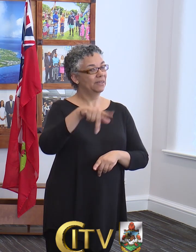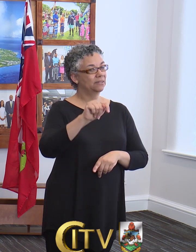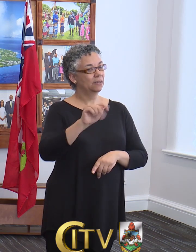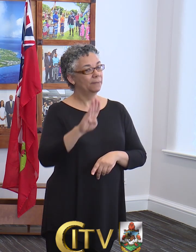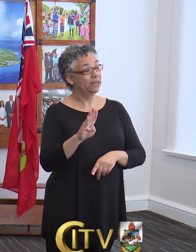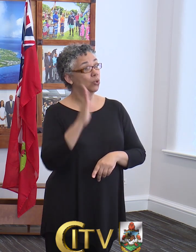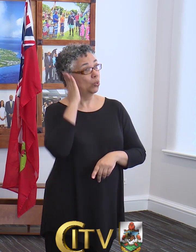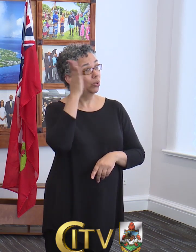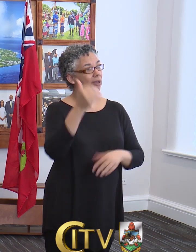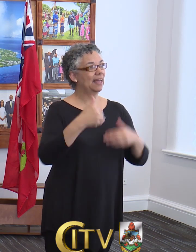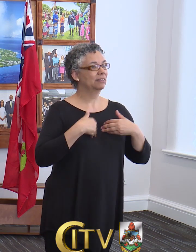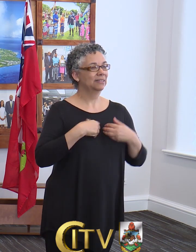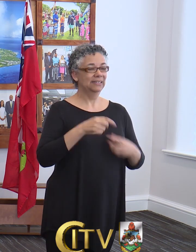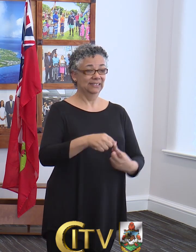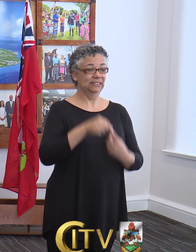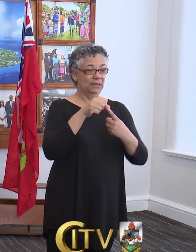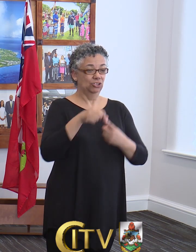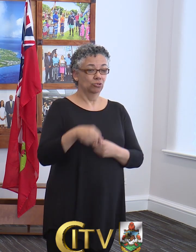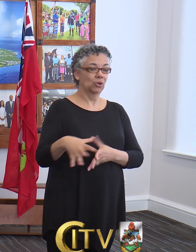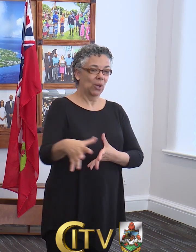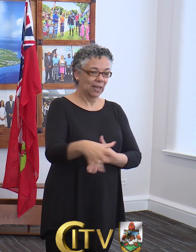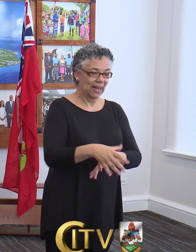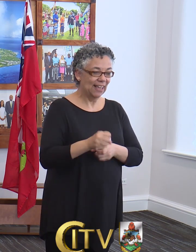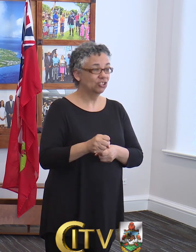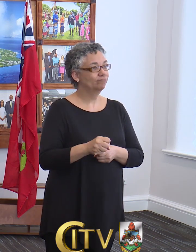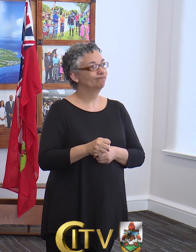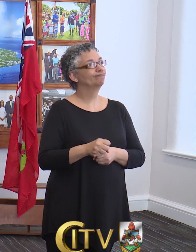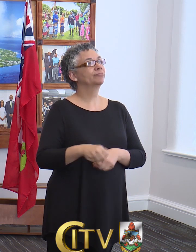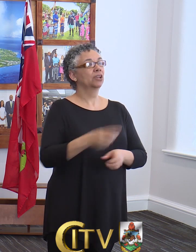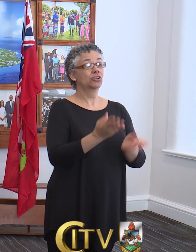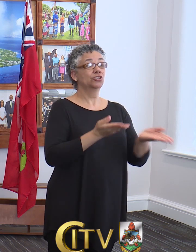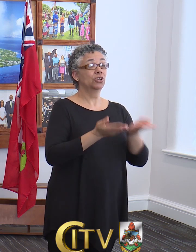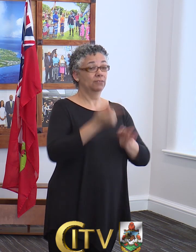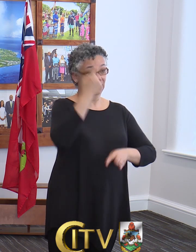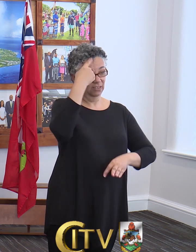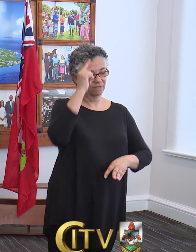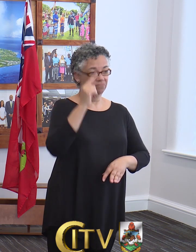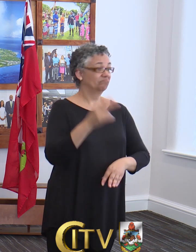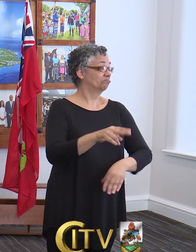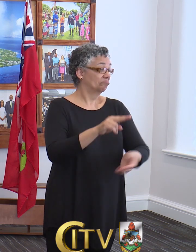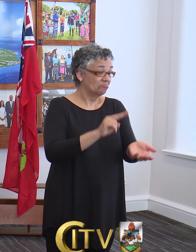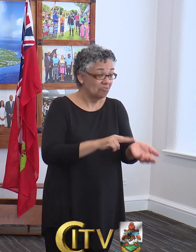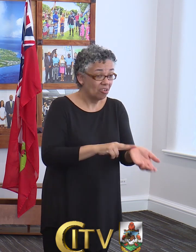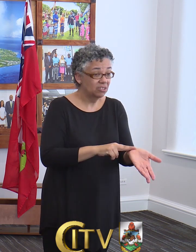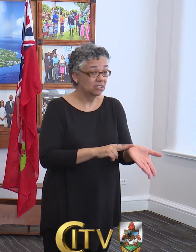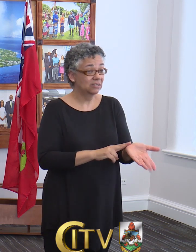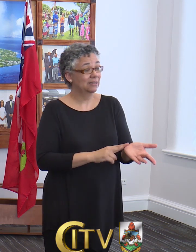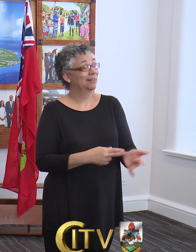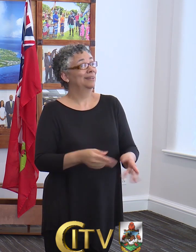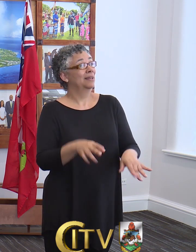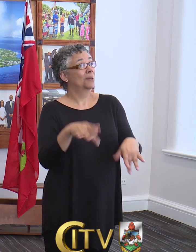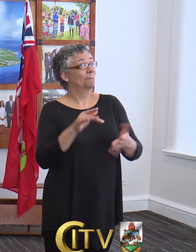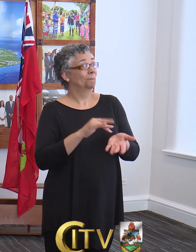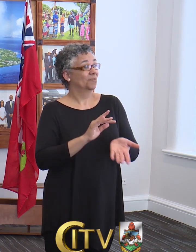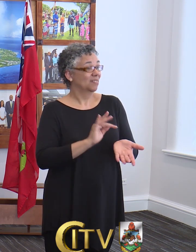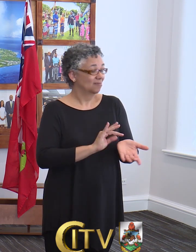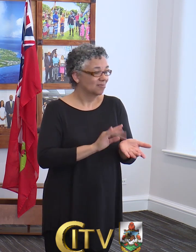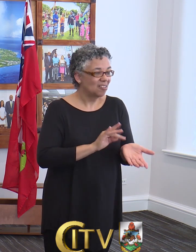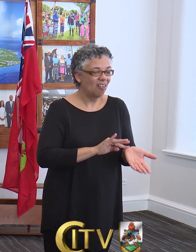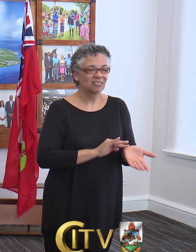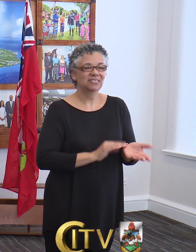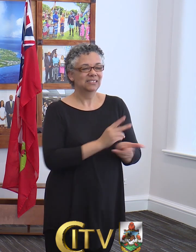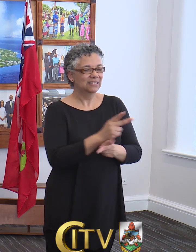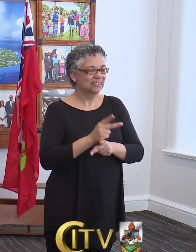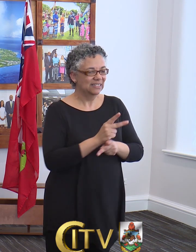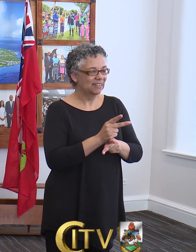a special pickup service for our key health workers such as nurses, health technicians, and caregivers, and